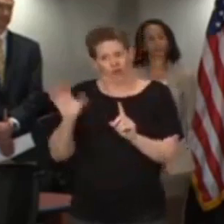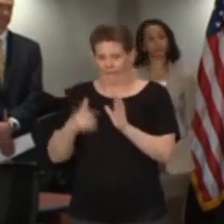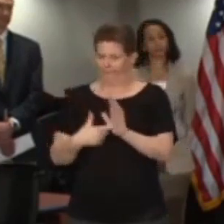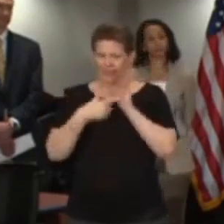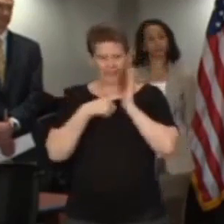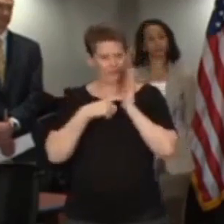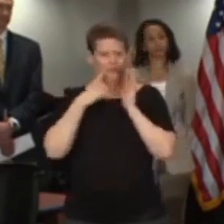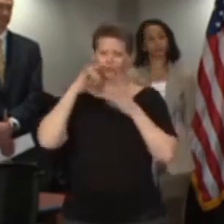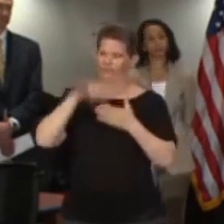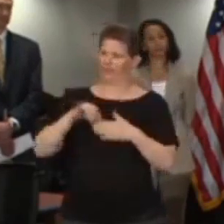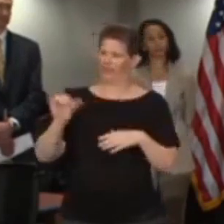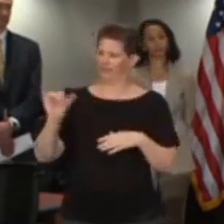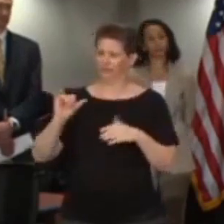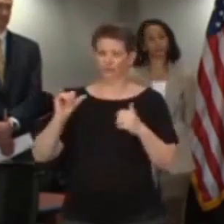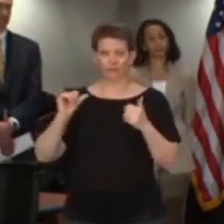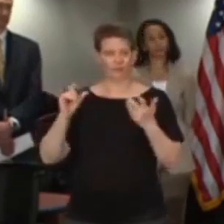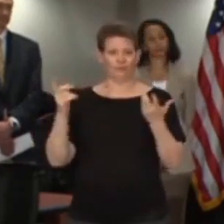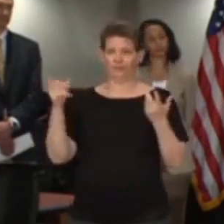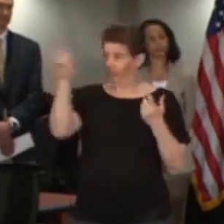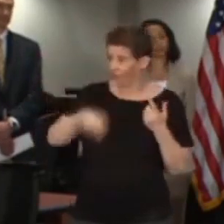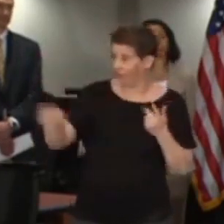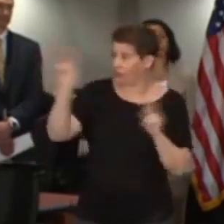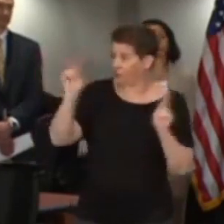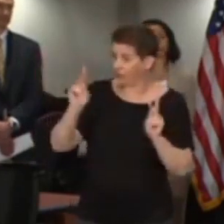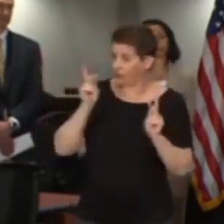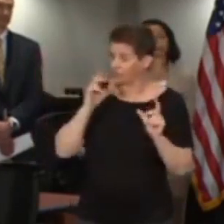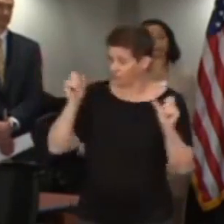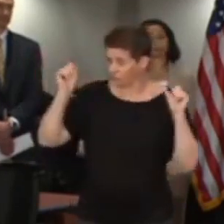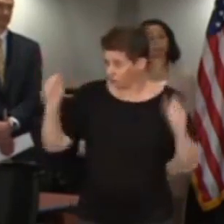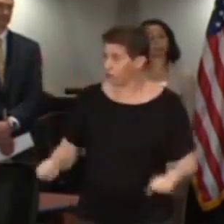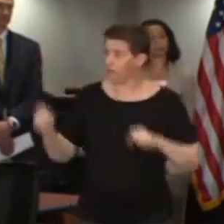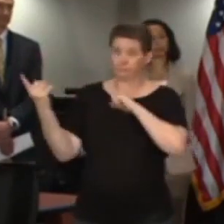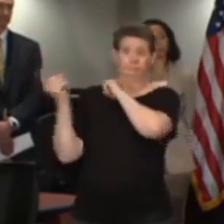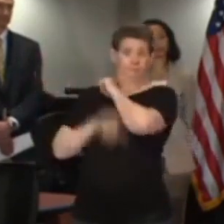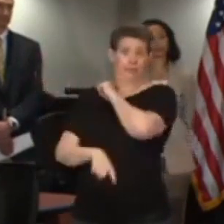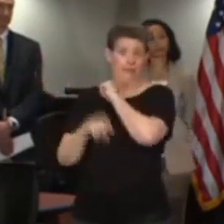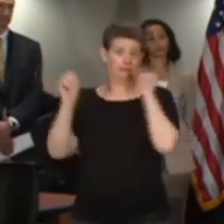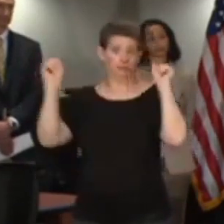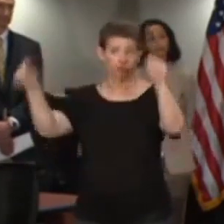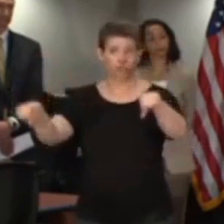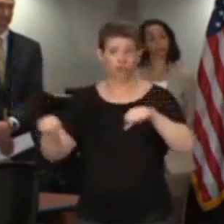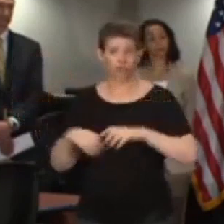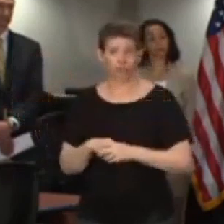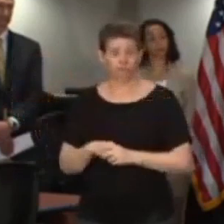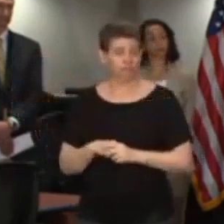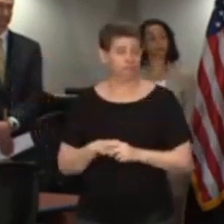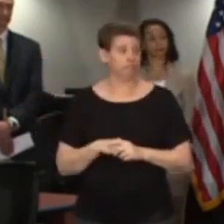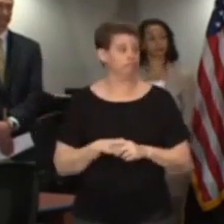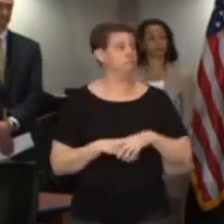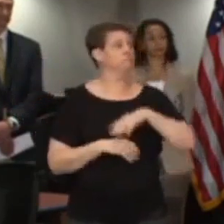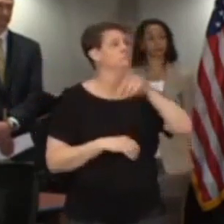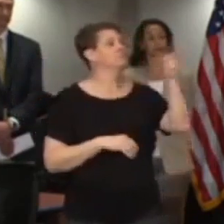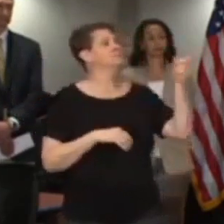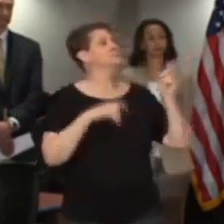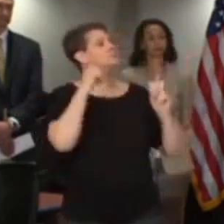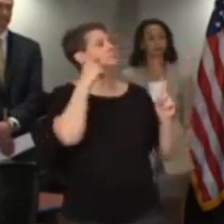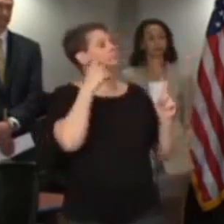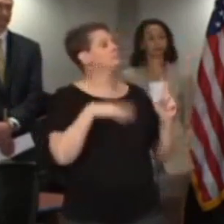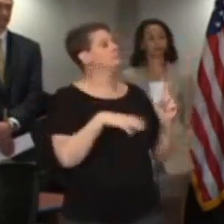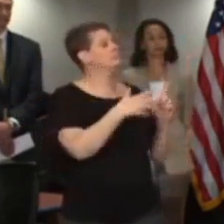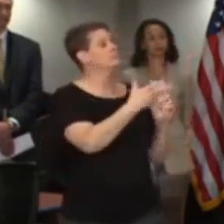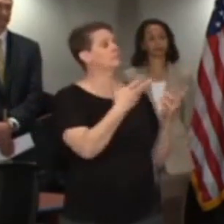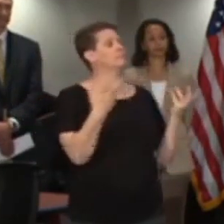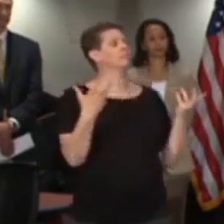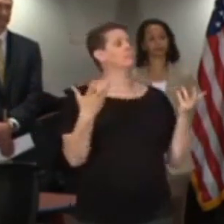mandatory on that. And all of those people are subject to penalties. Yes. Yes, ma'am. Governor, what would make you